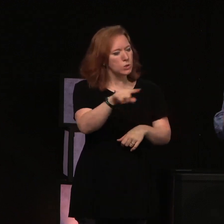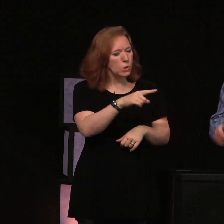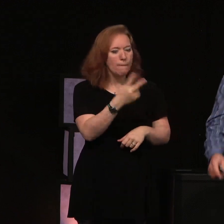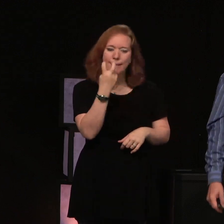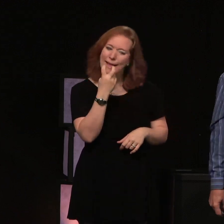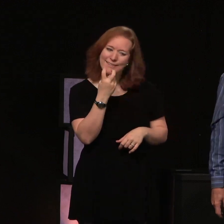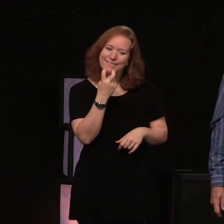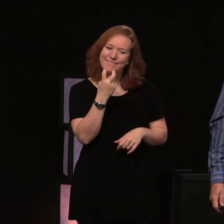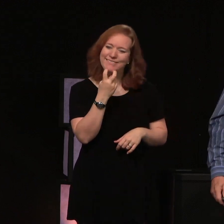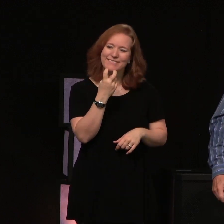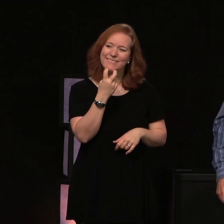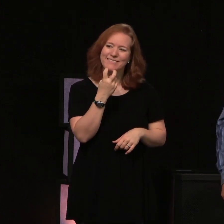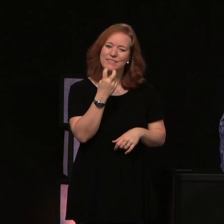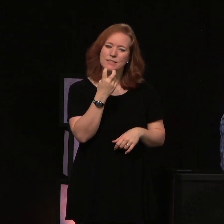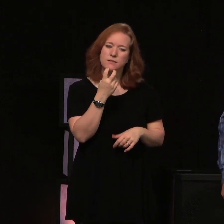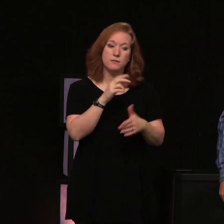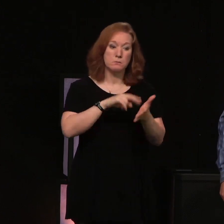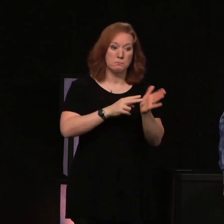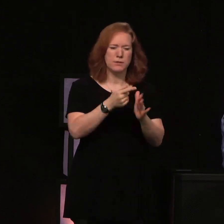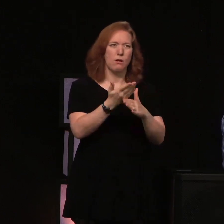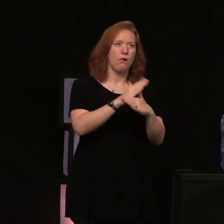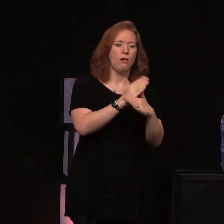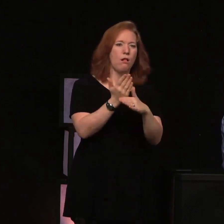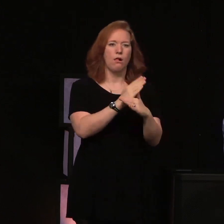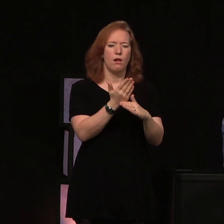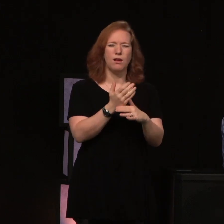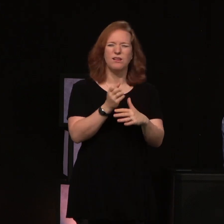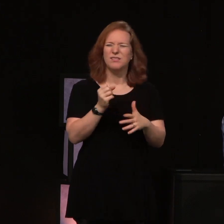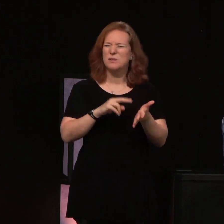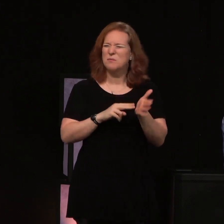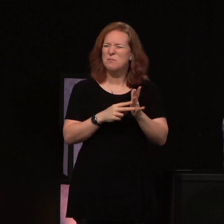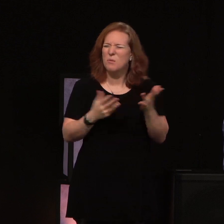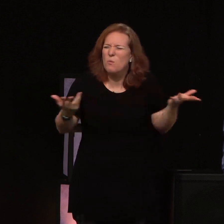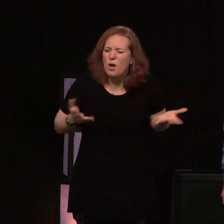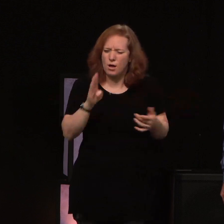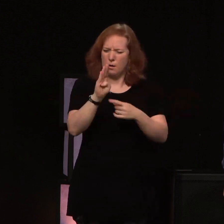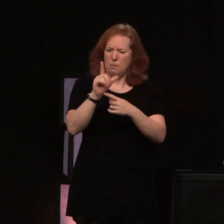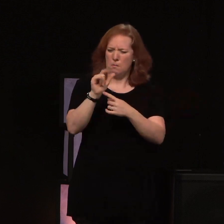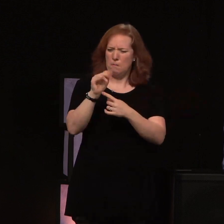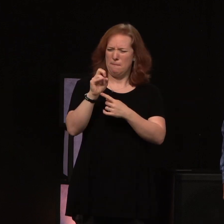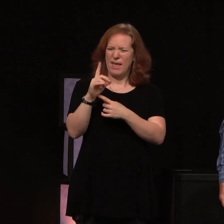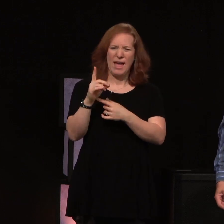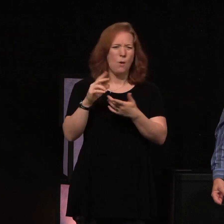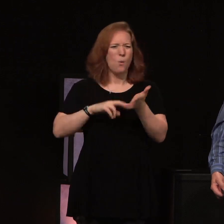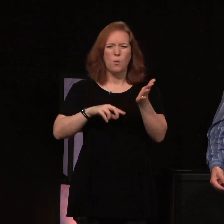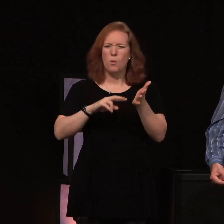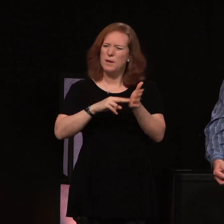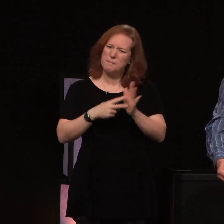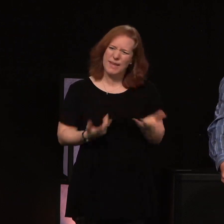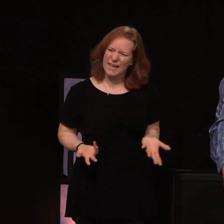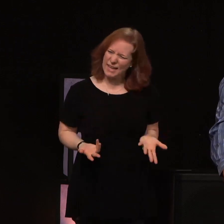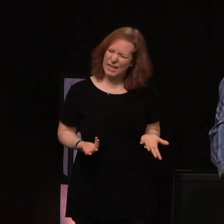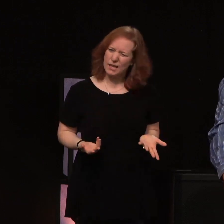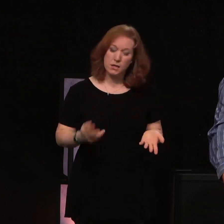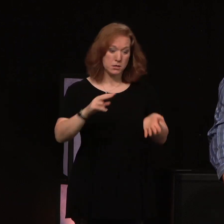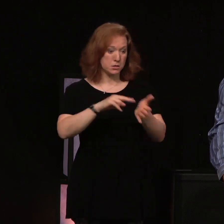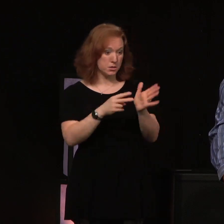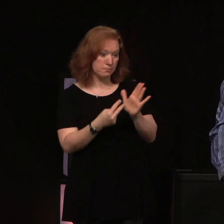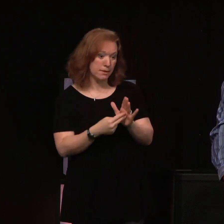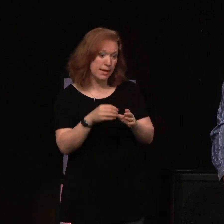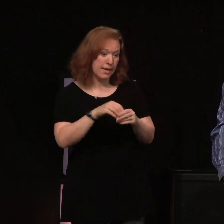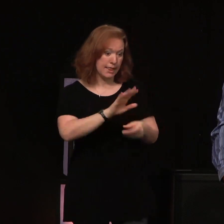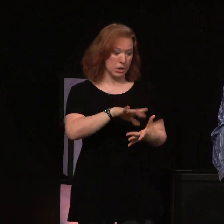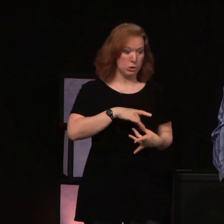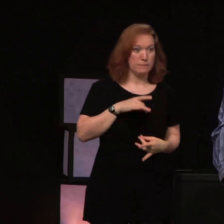blind, you're also lukewarm. So what did he mean by that? Well, did he mean that they were spiritually blind in